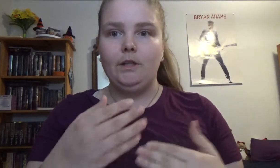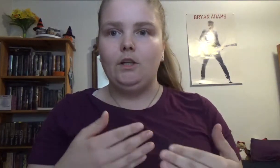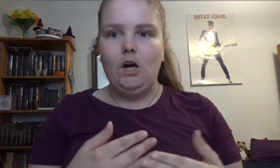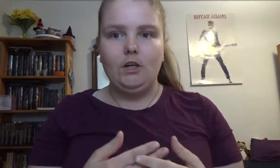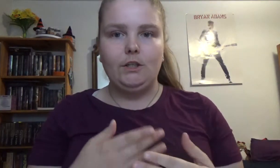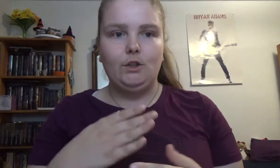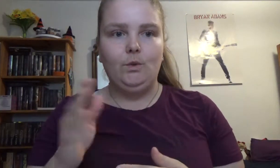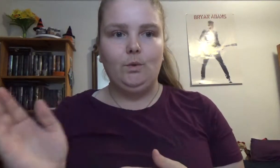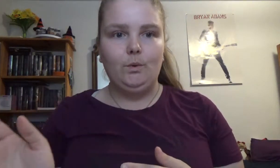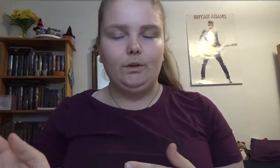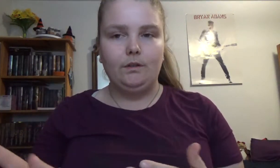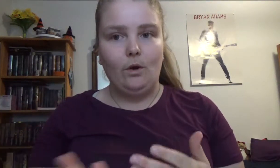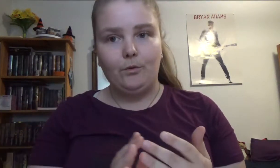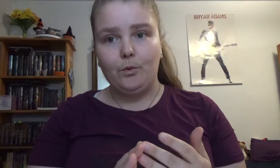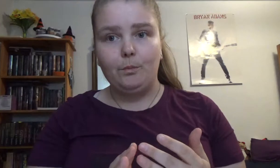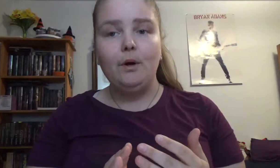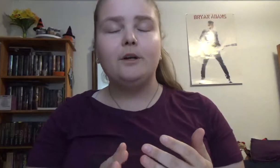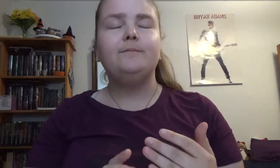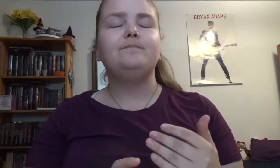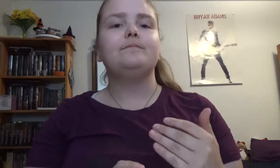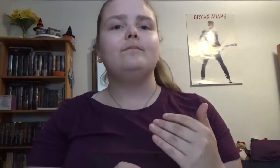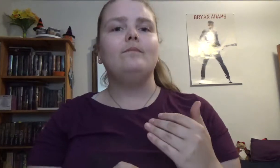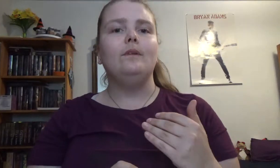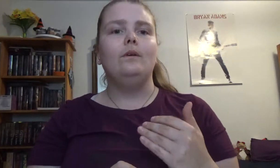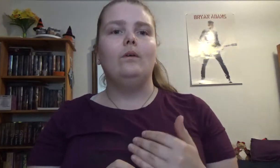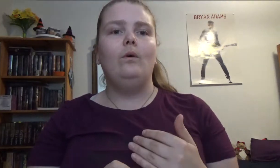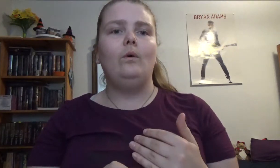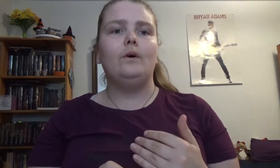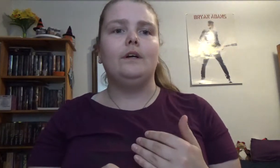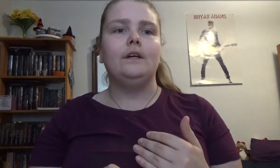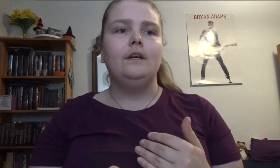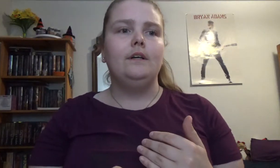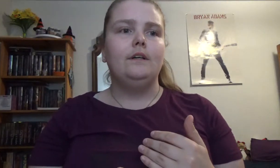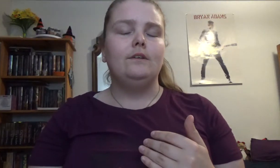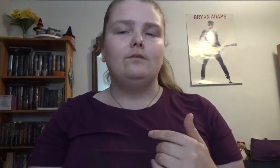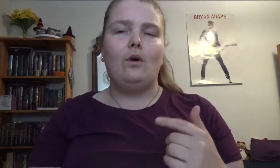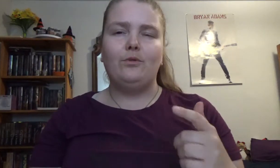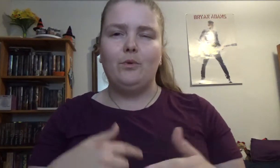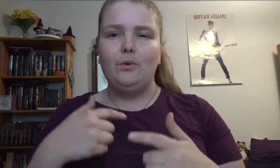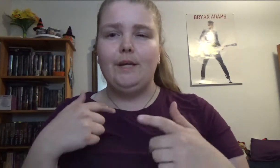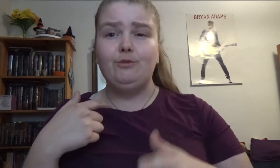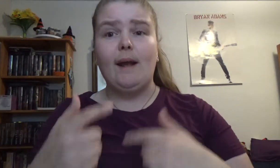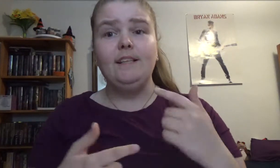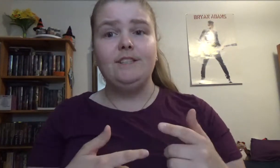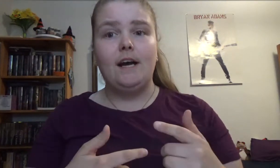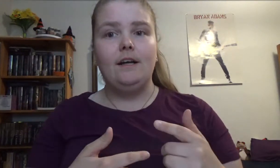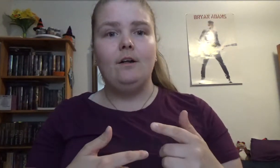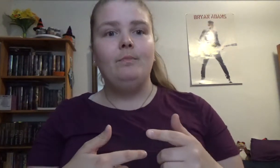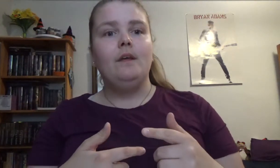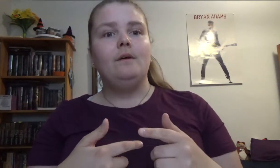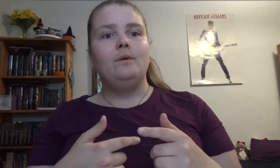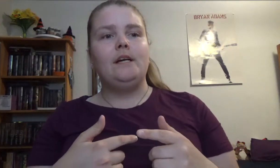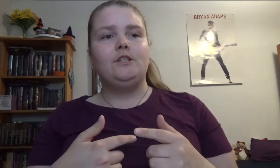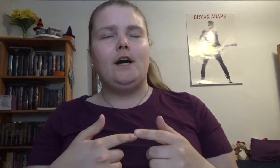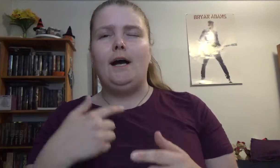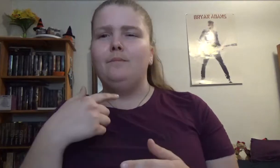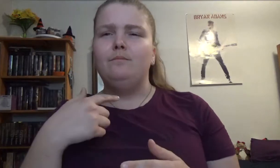a little longer to go through the book or go through his writing style which I'm